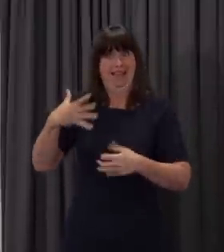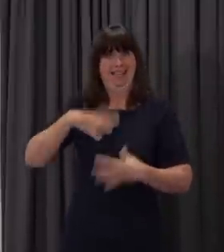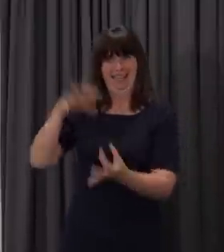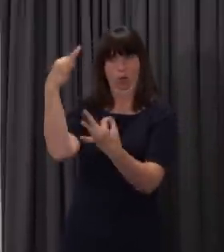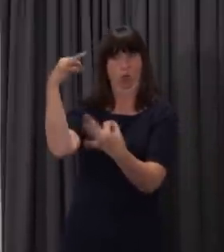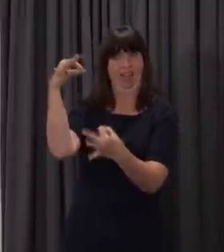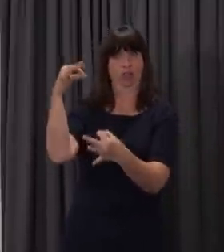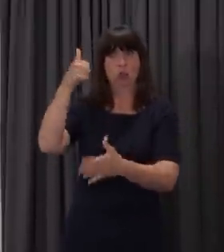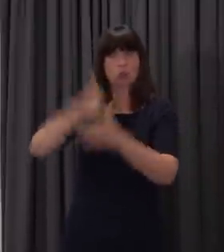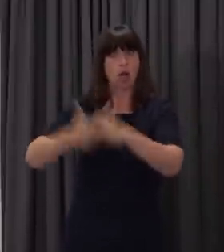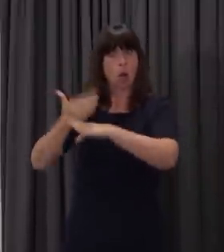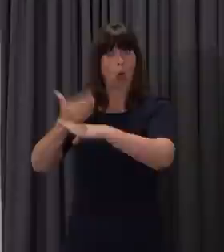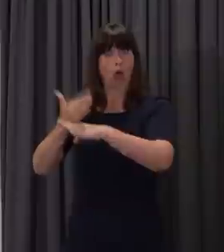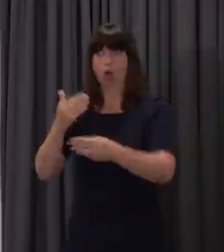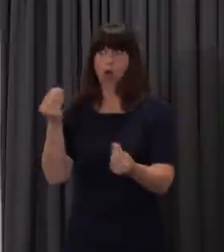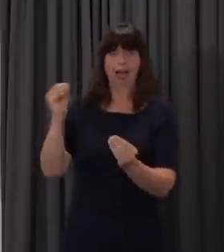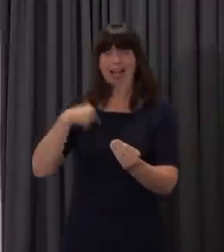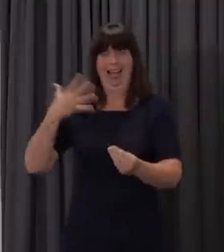and vulnerable learners.